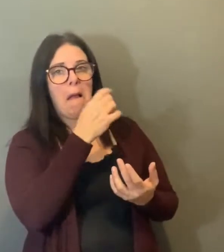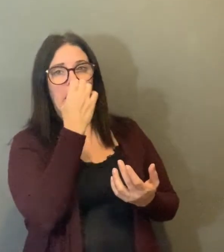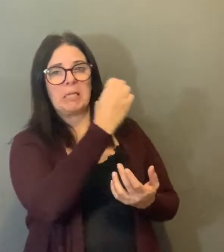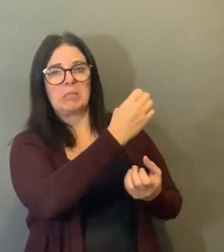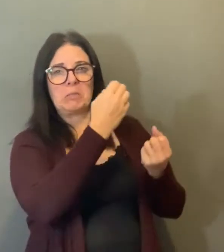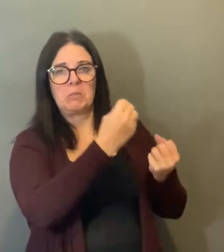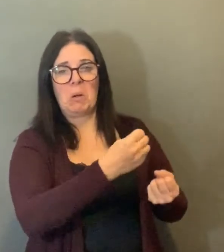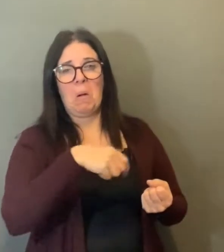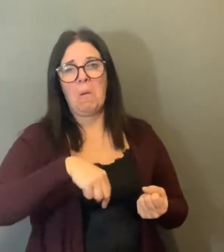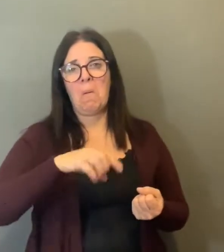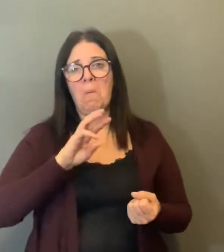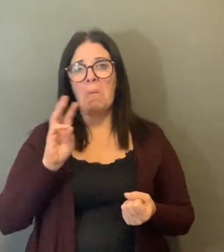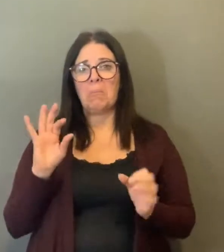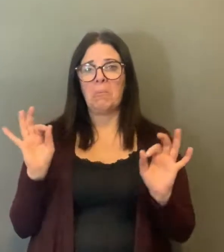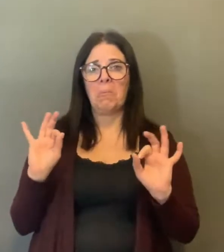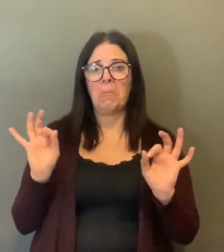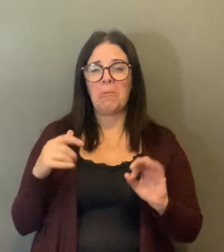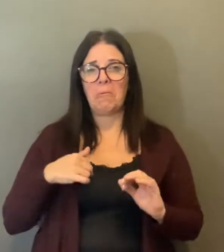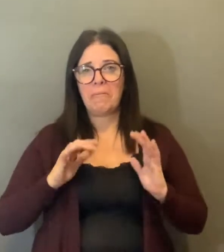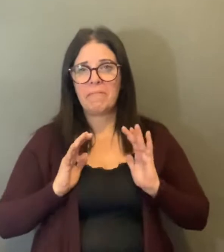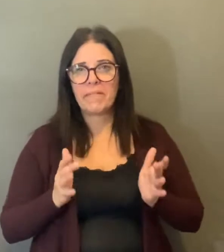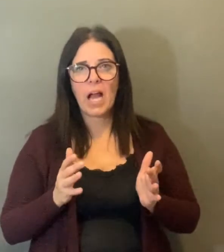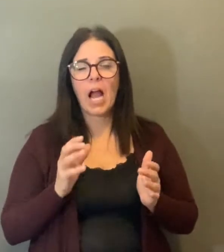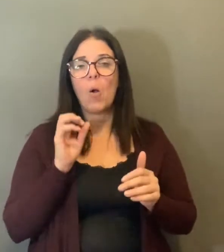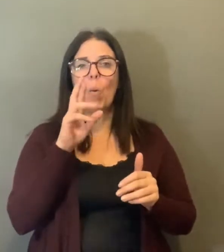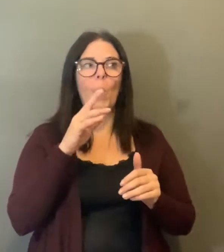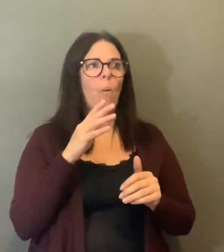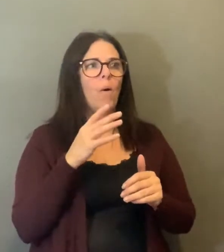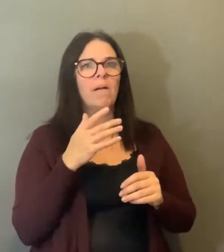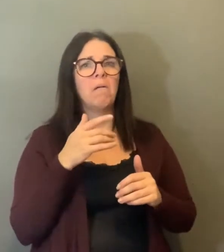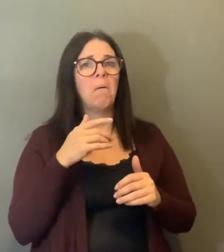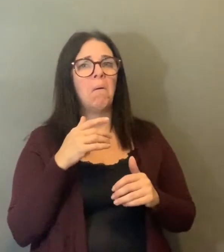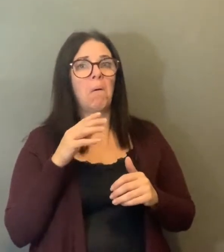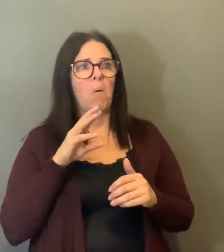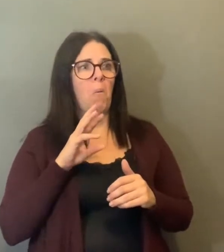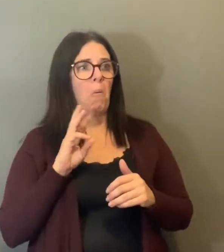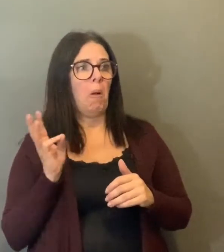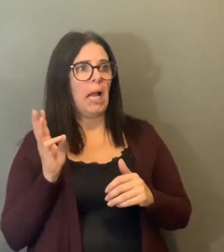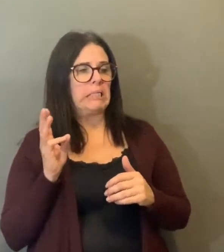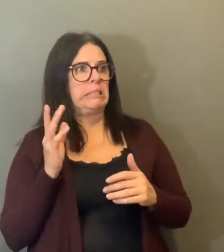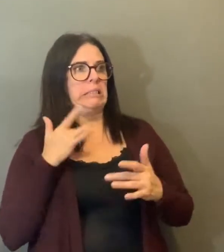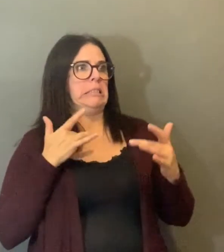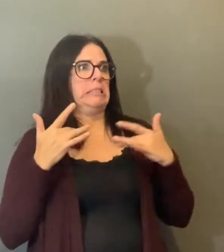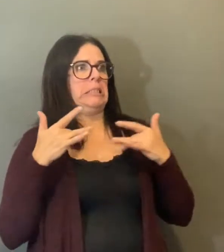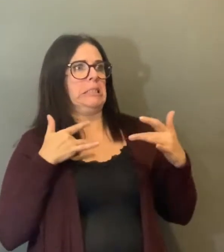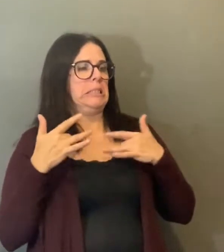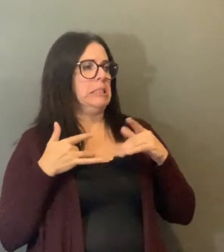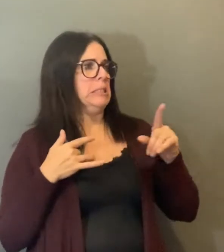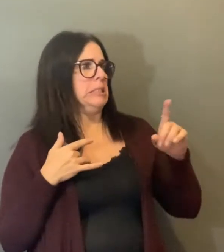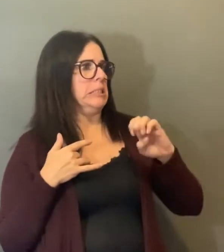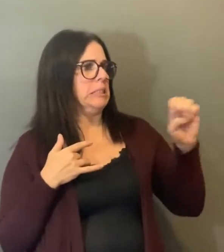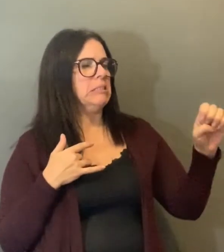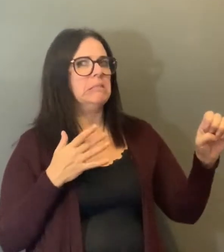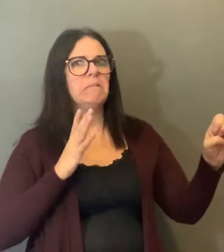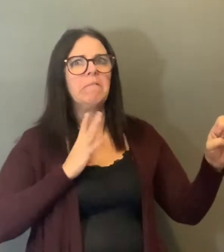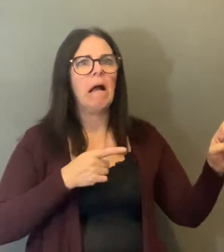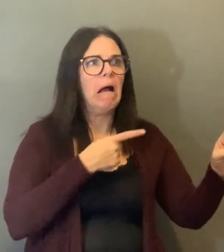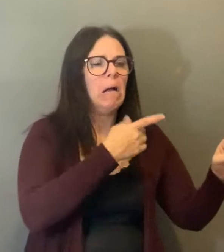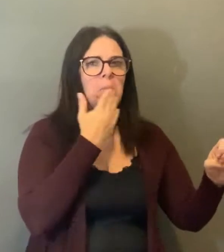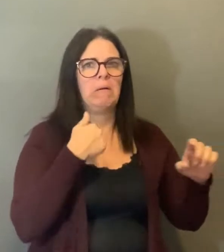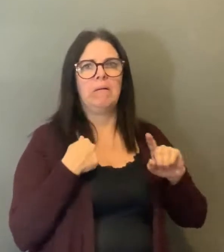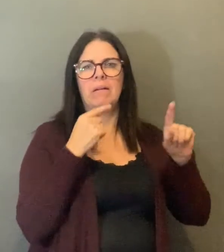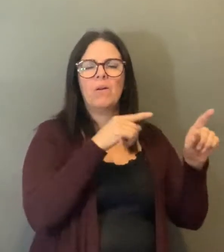I would just caution in terms of the breakdown, because it does give a false sense of security to some, and a false sense of,